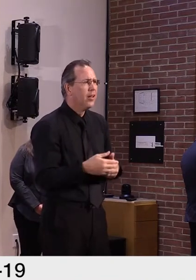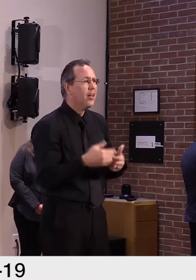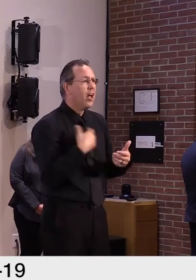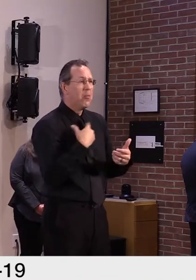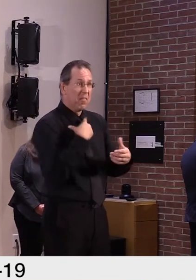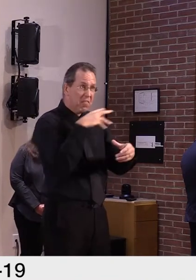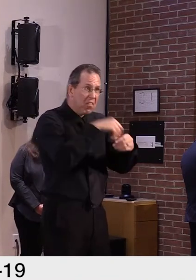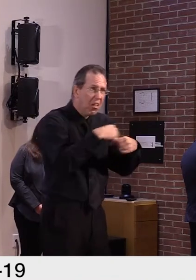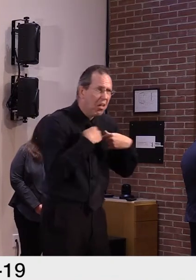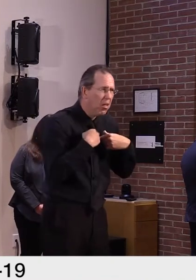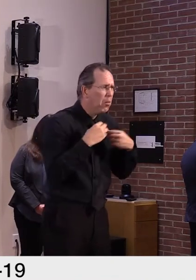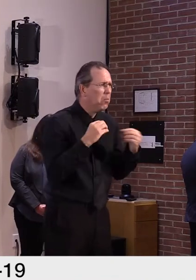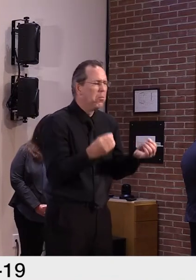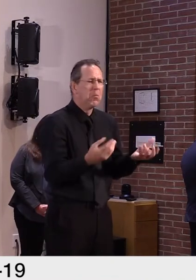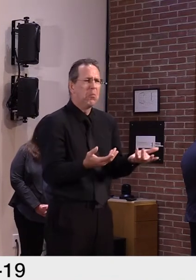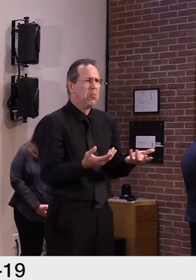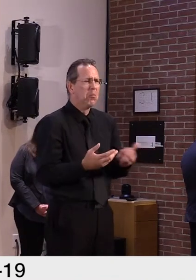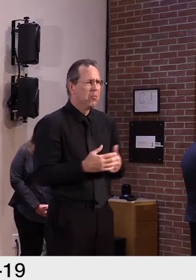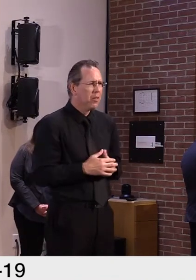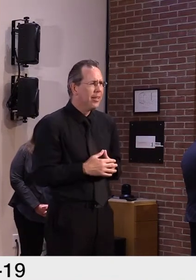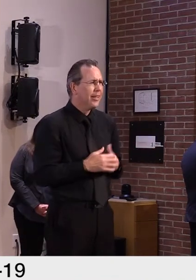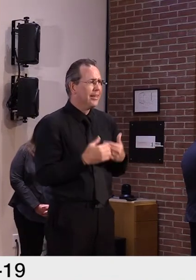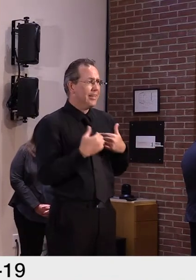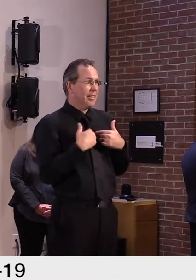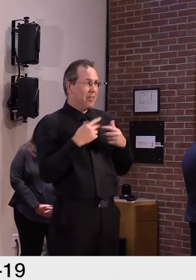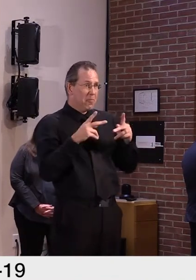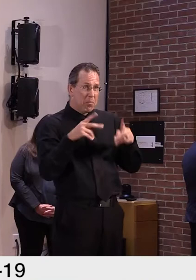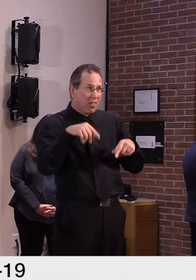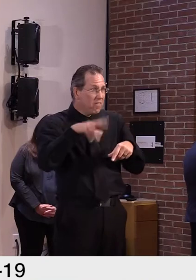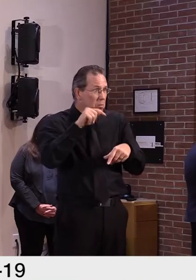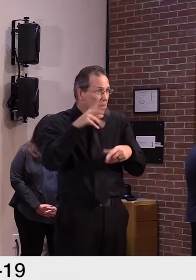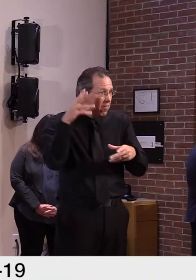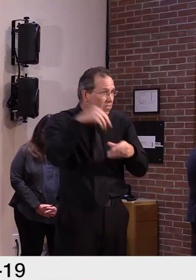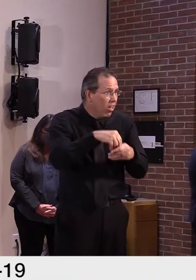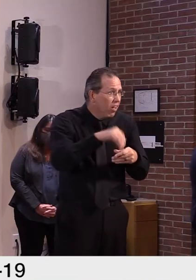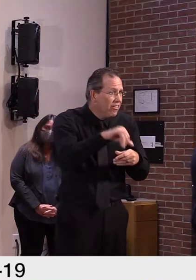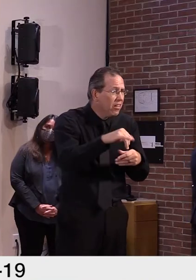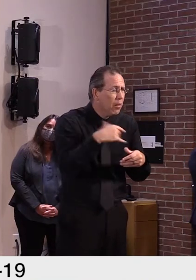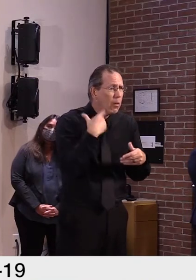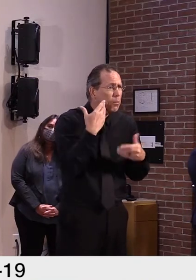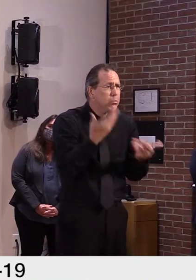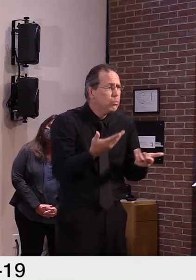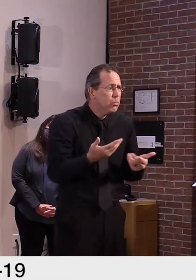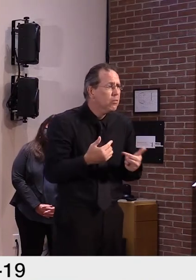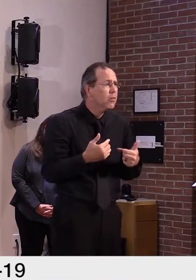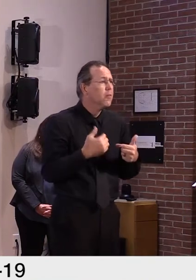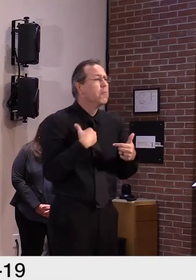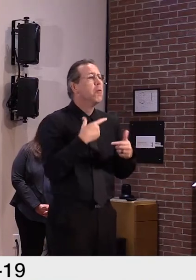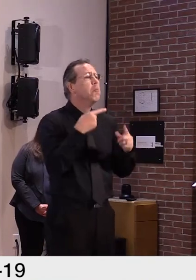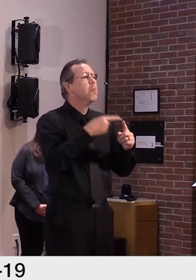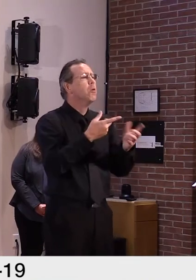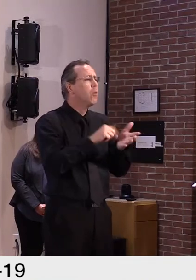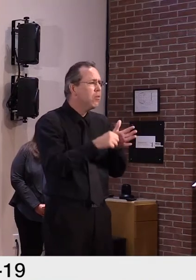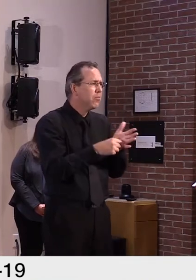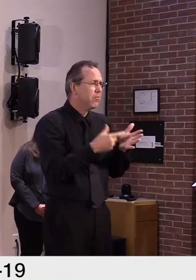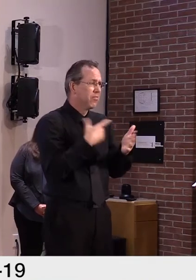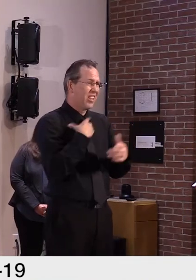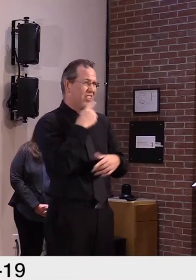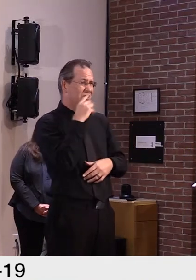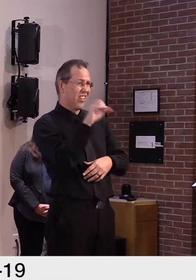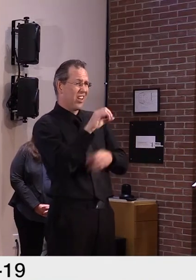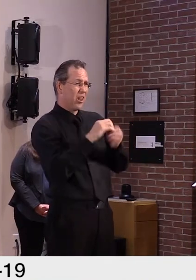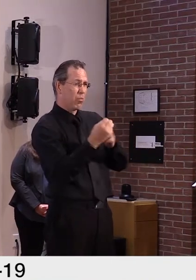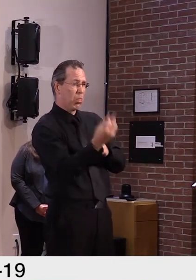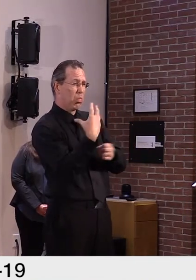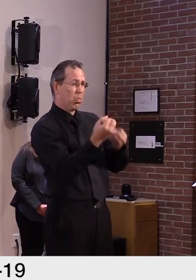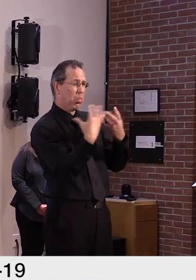The thing I want to comment on the most is that you may have just created fear in the hearts of many people who actually were